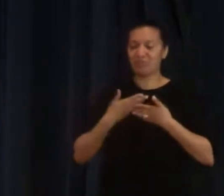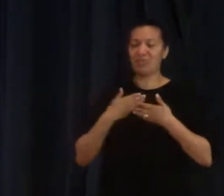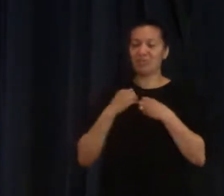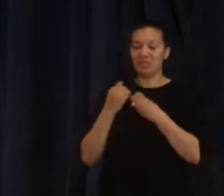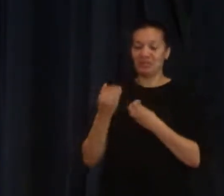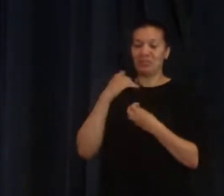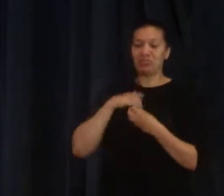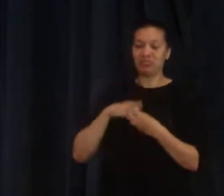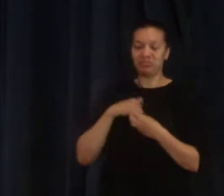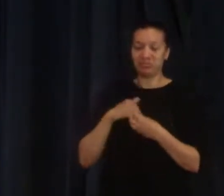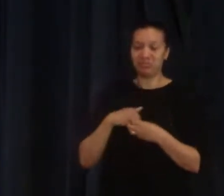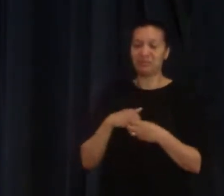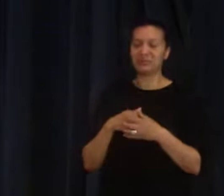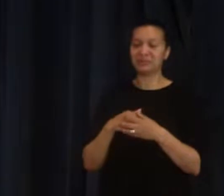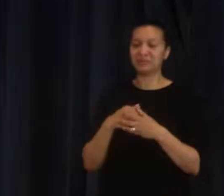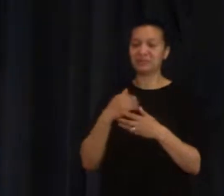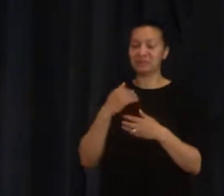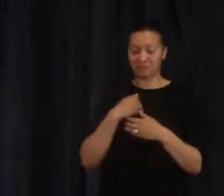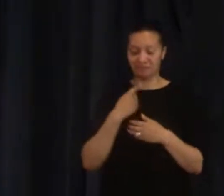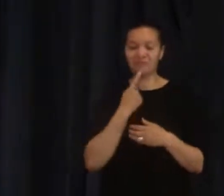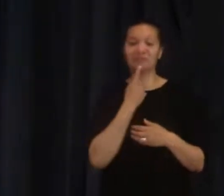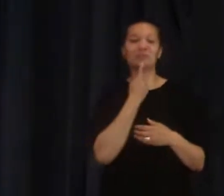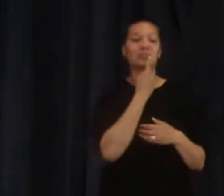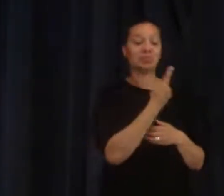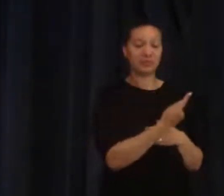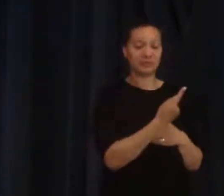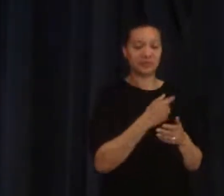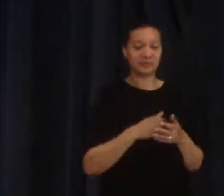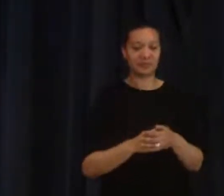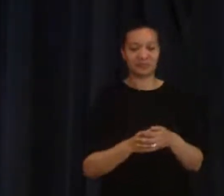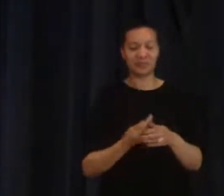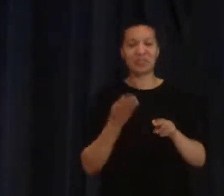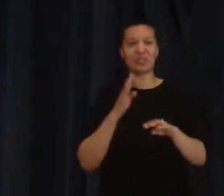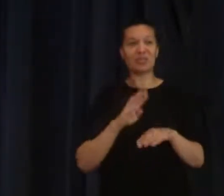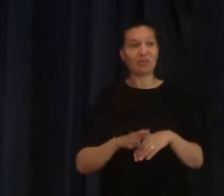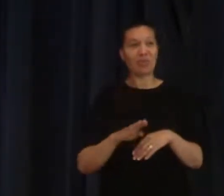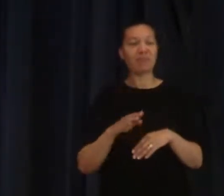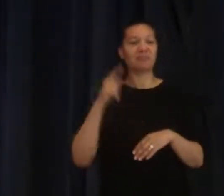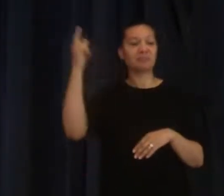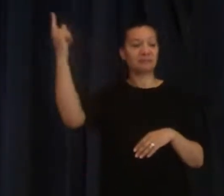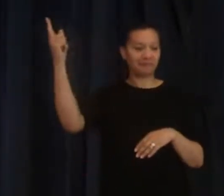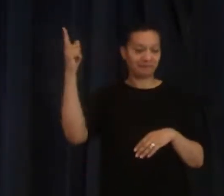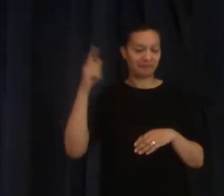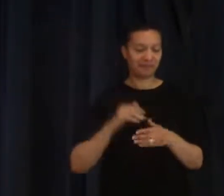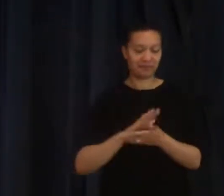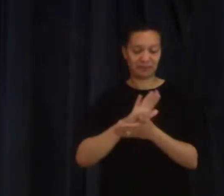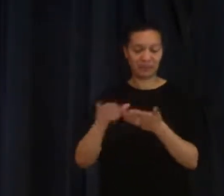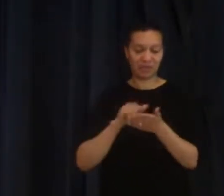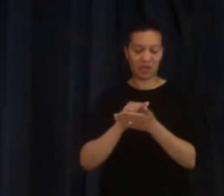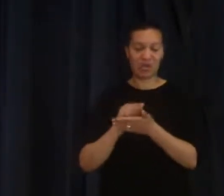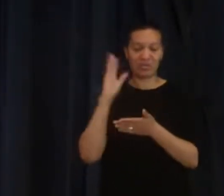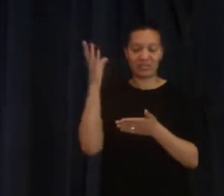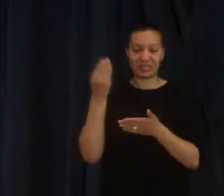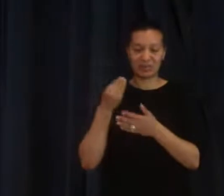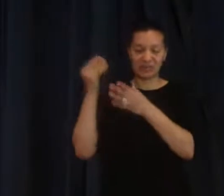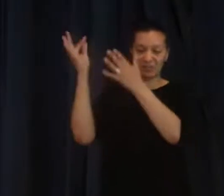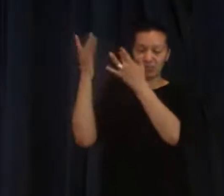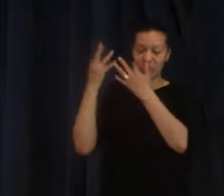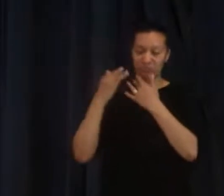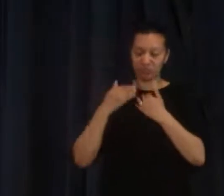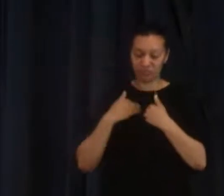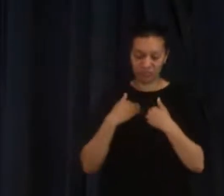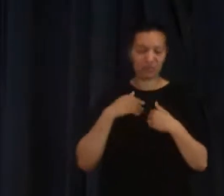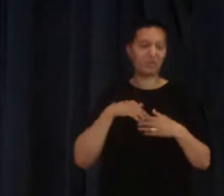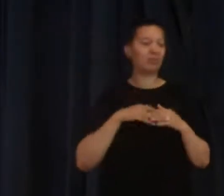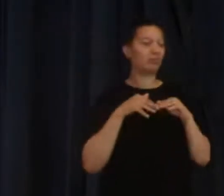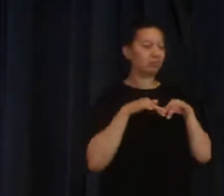When somebody lays hands or somebody and prays for them and they heal, that is the Holy Spirit. We are powered by